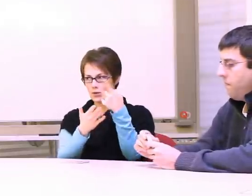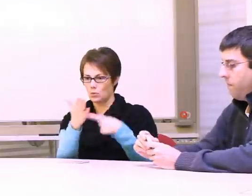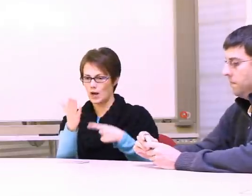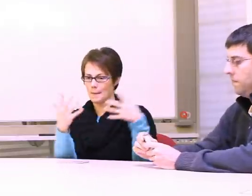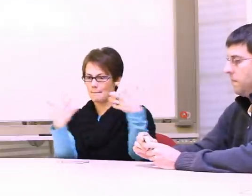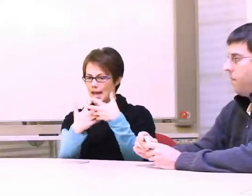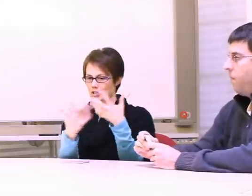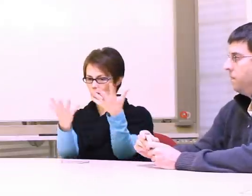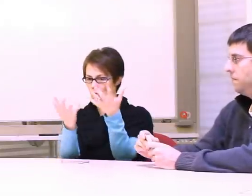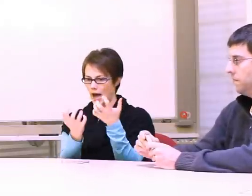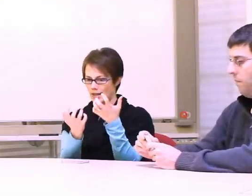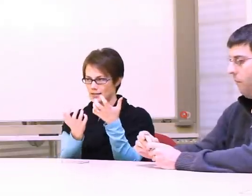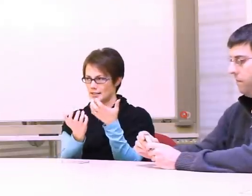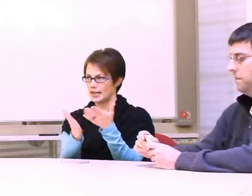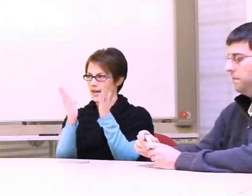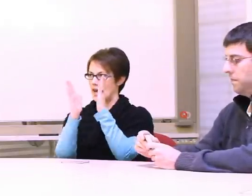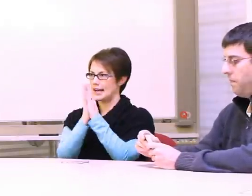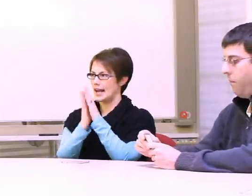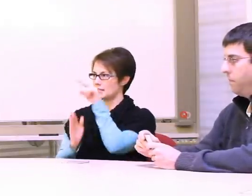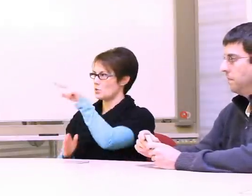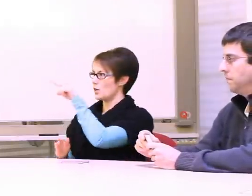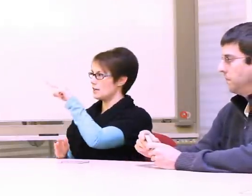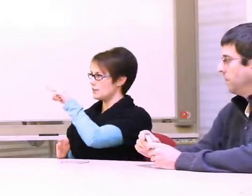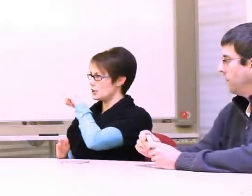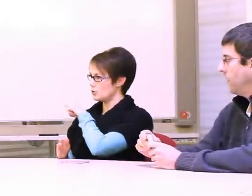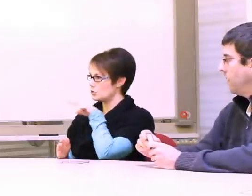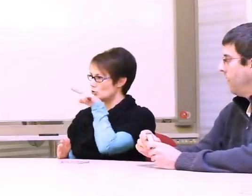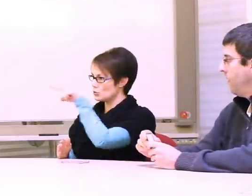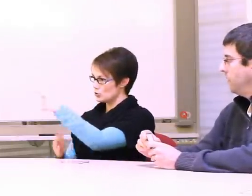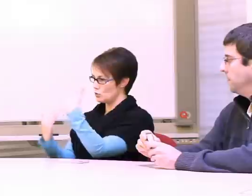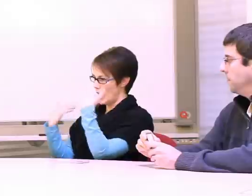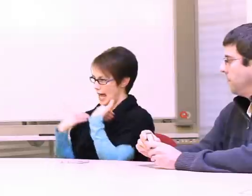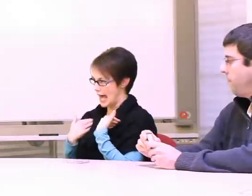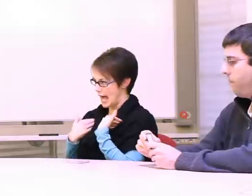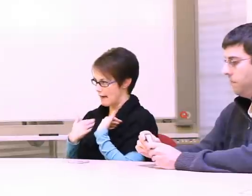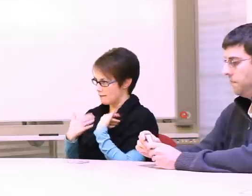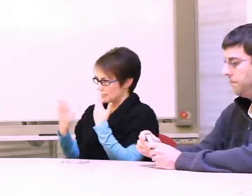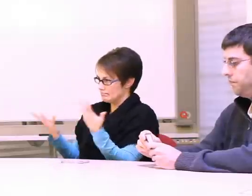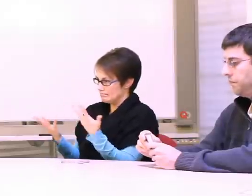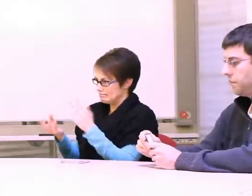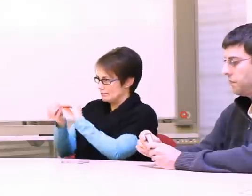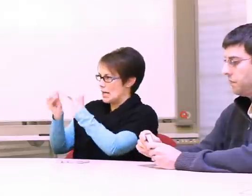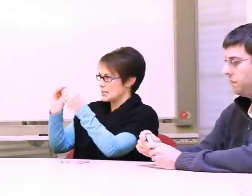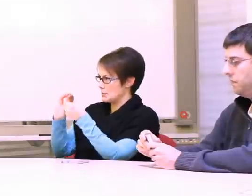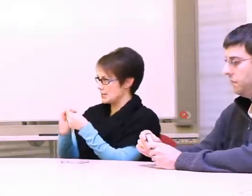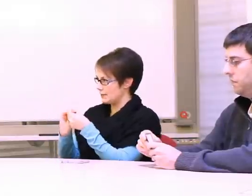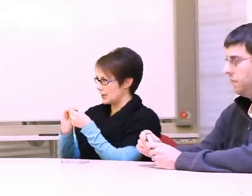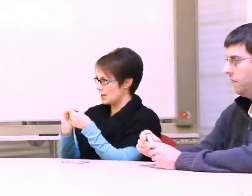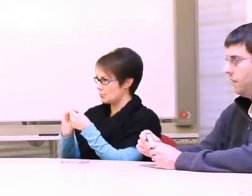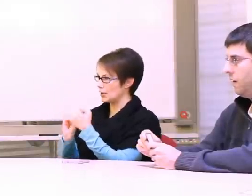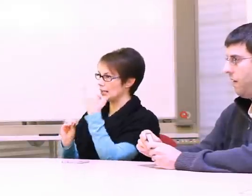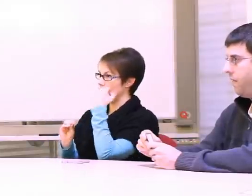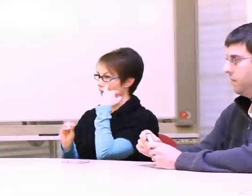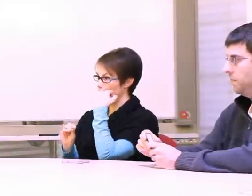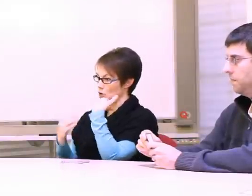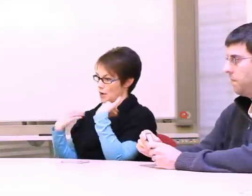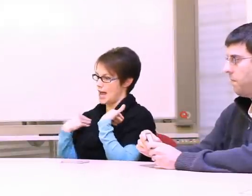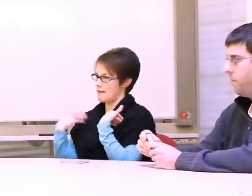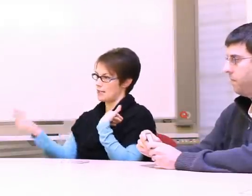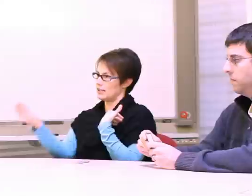what match he wants, and ask one of you, do you have a specific number? If you have it,